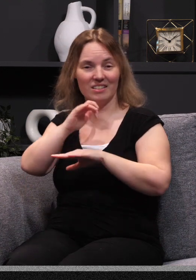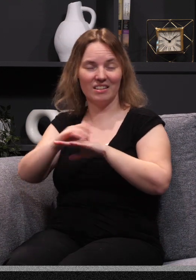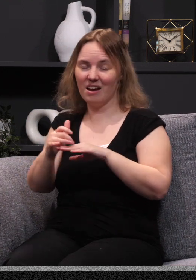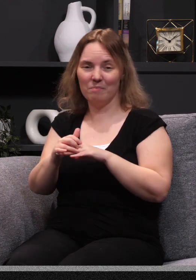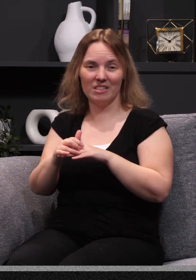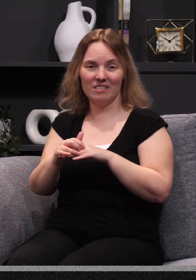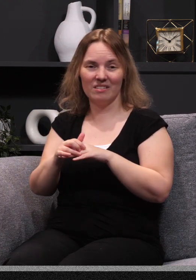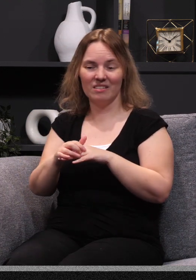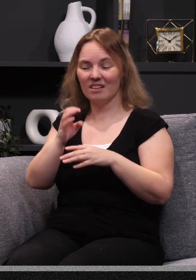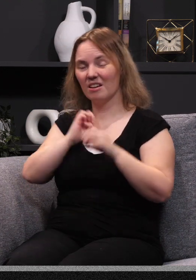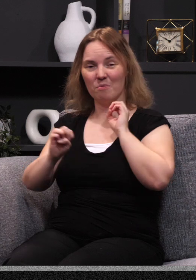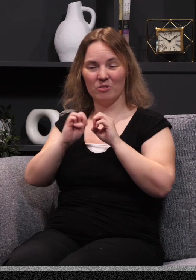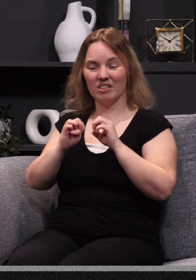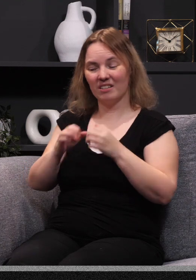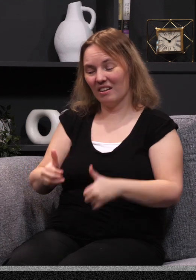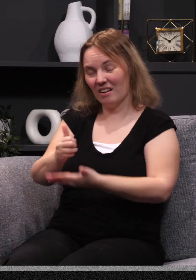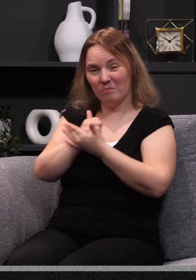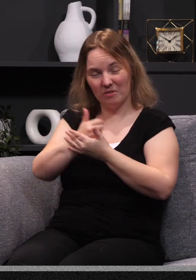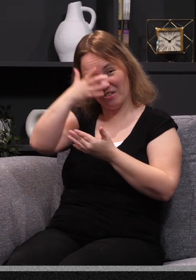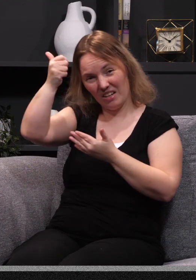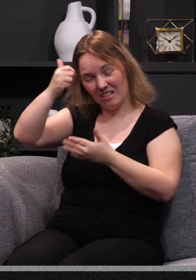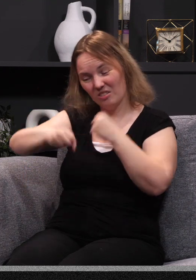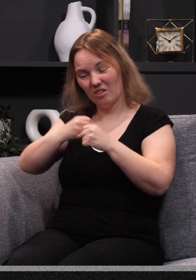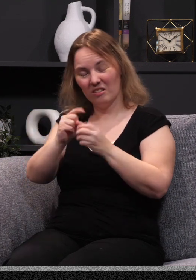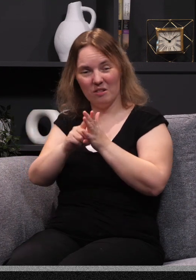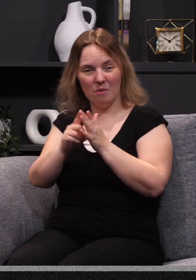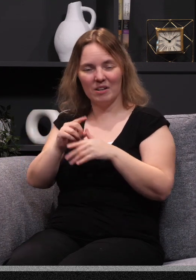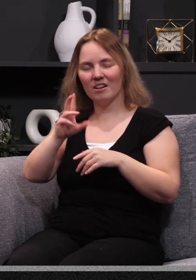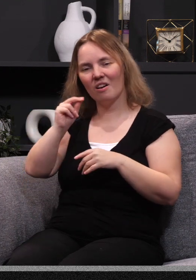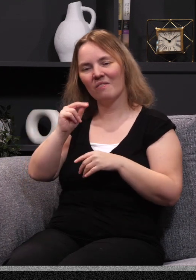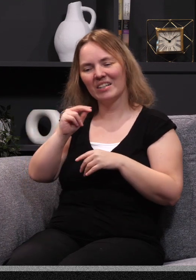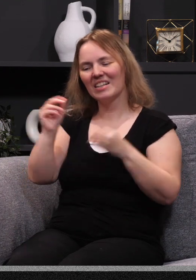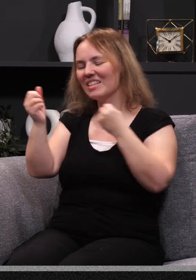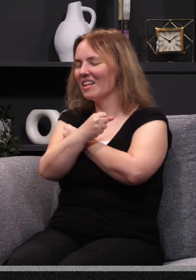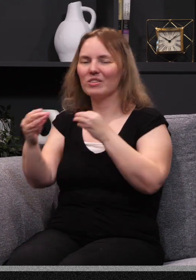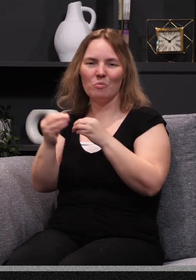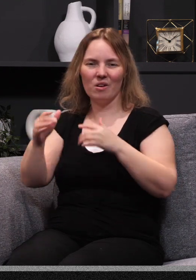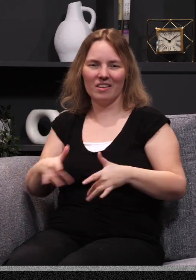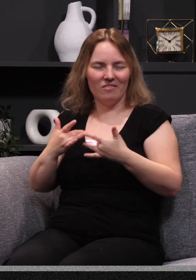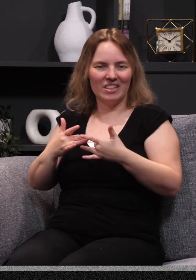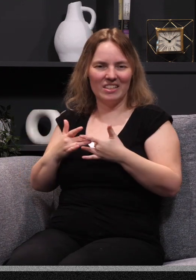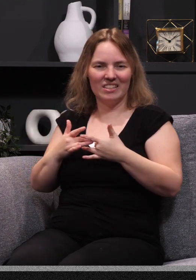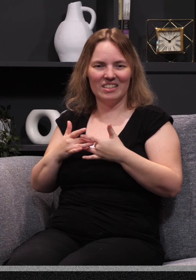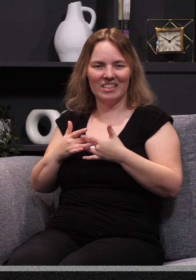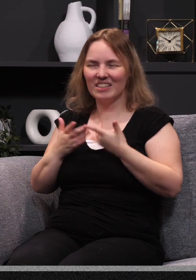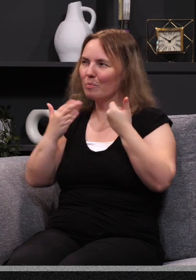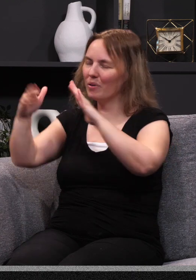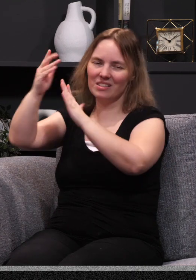love is not just some empty emotion that helps you to forget the struggles for the moment. His love is even more than a feeling. His love is the